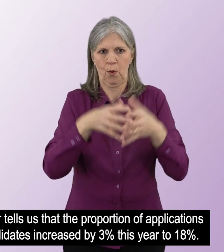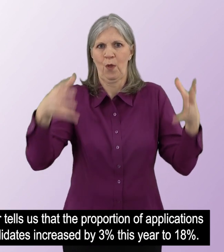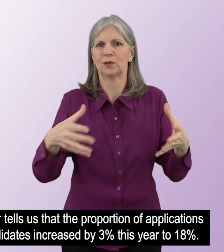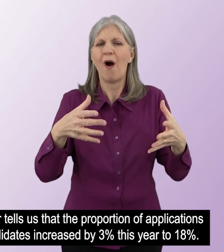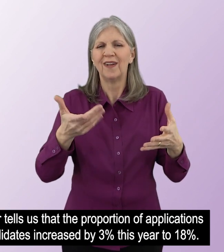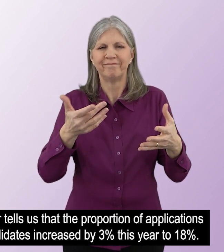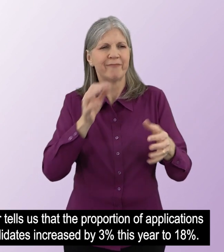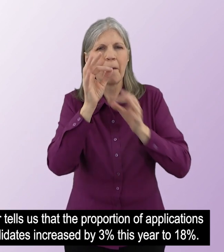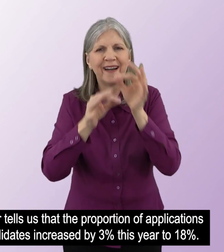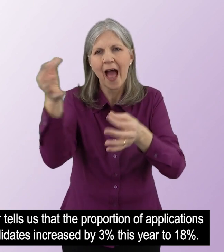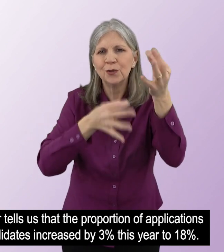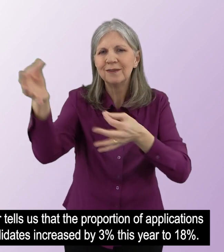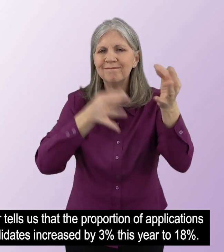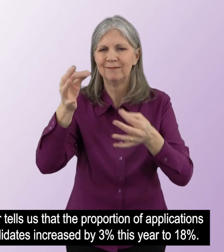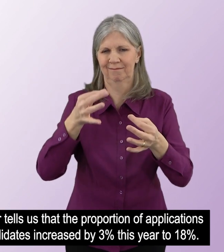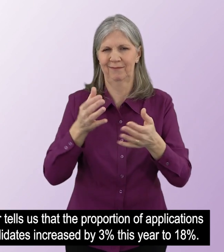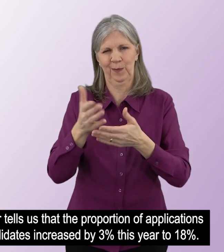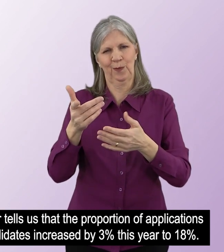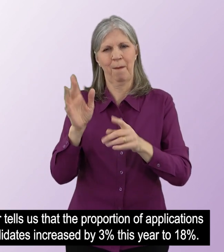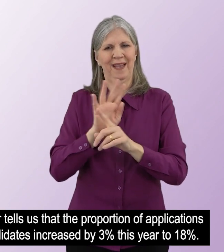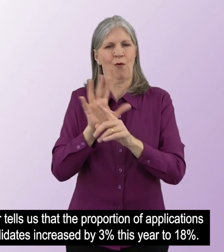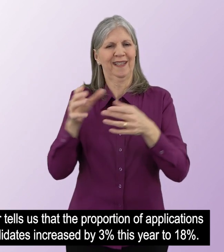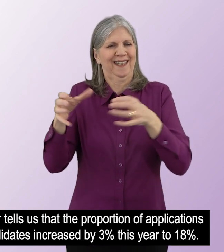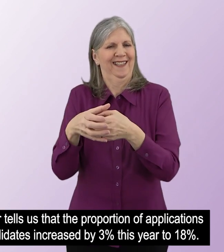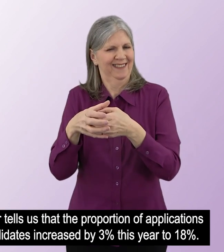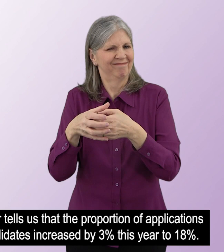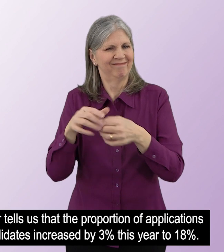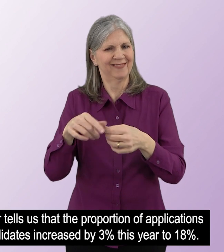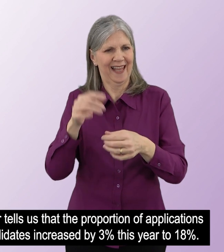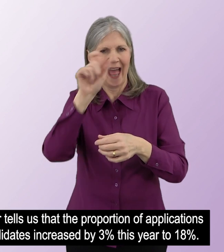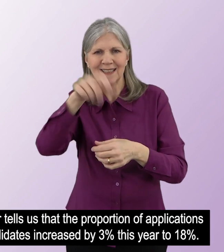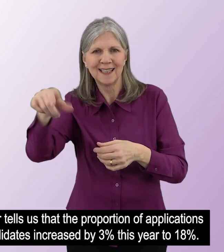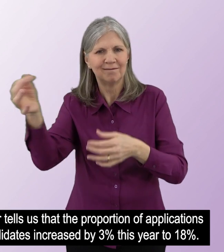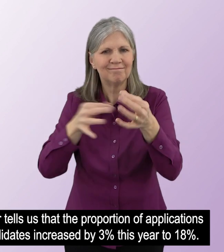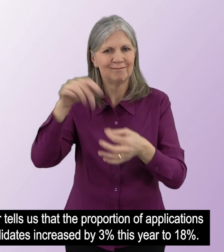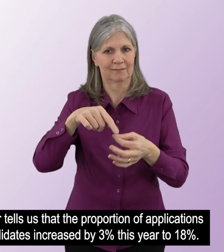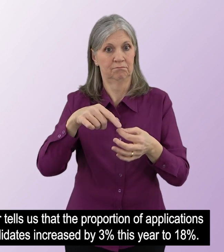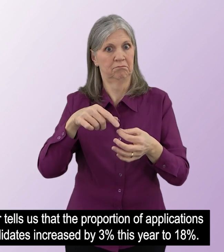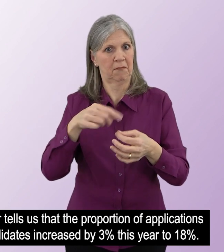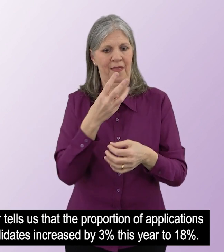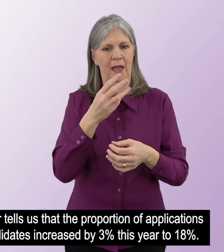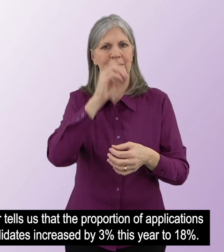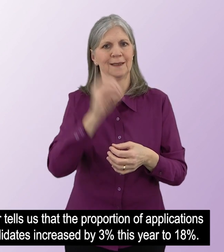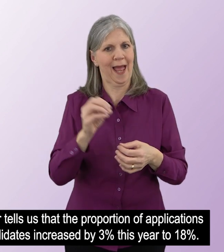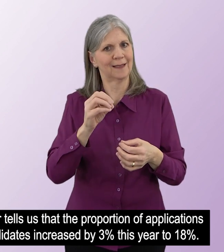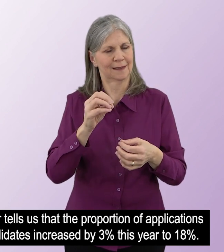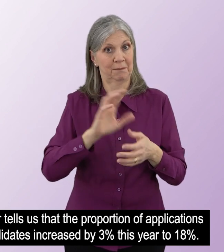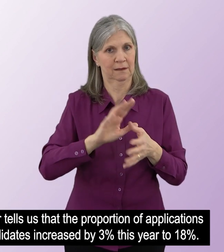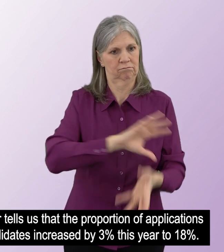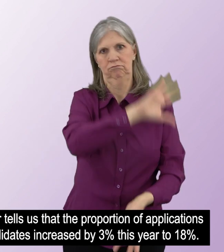Recruitment data this year tells us that the proportion of applications from minority ethnic candidates increased by 3%